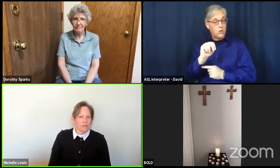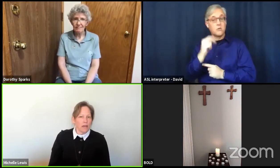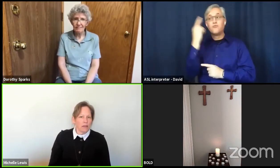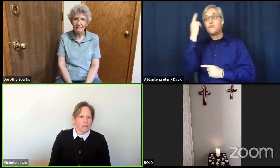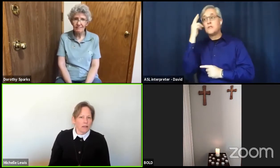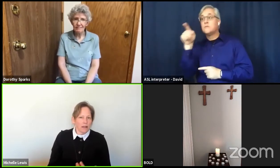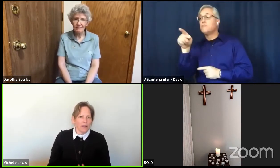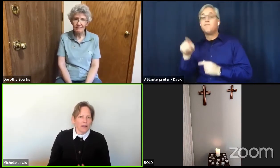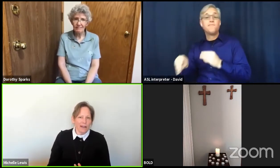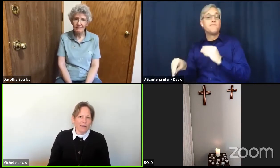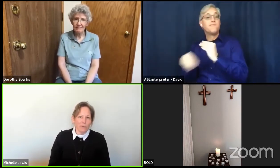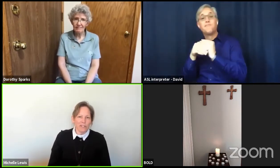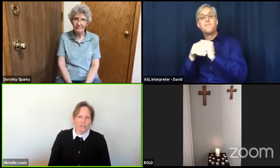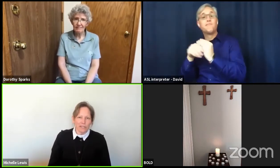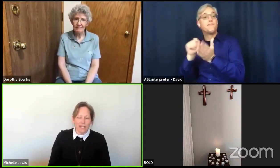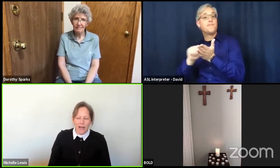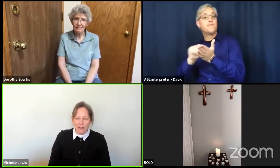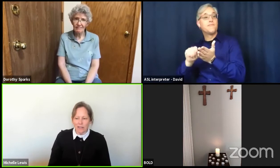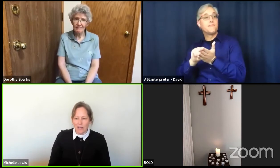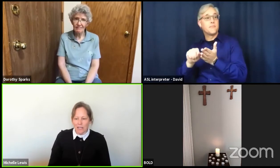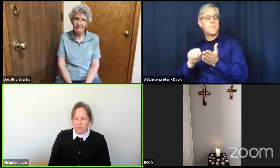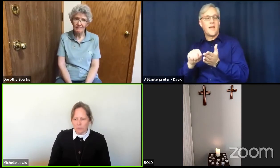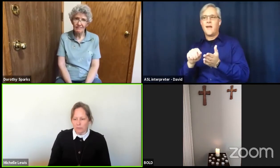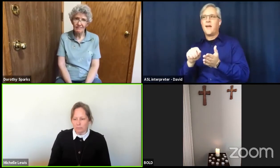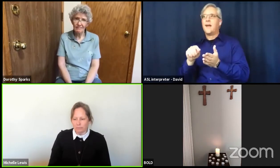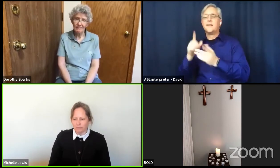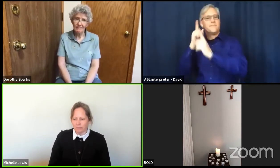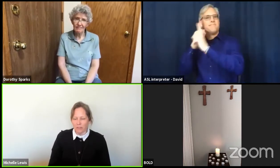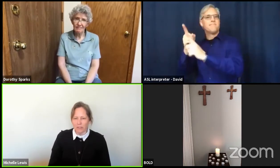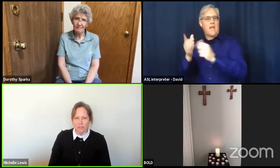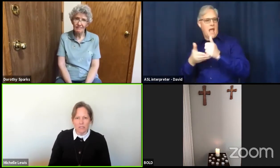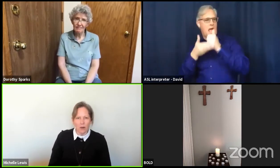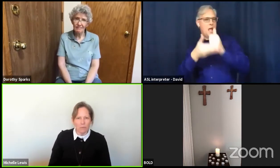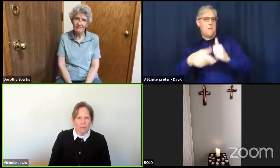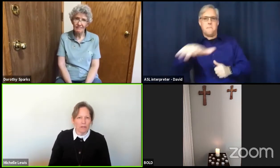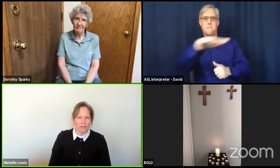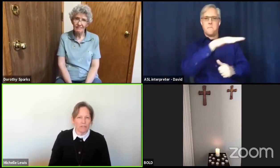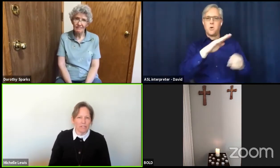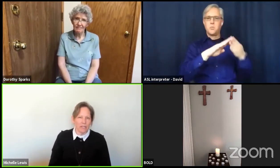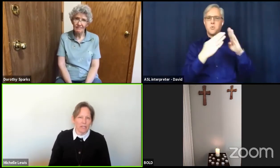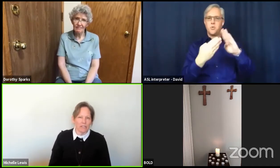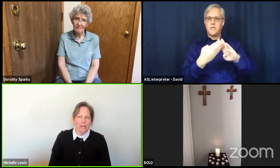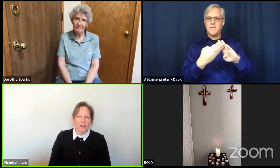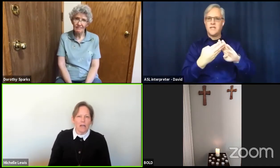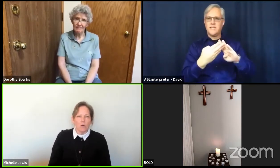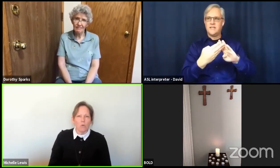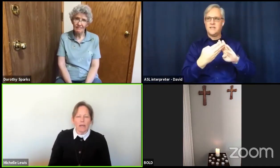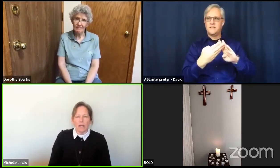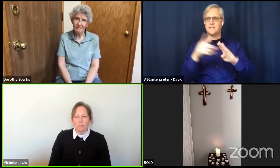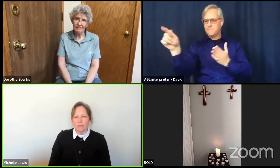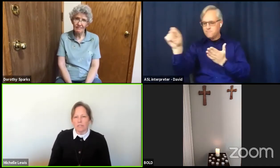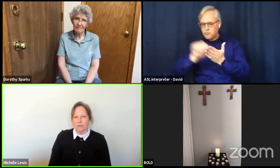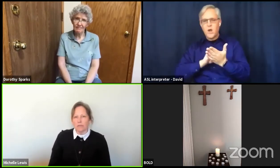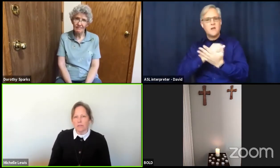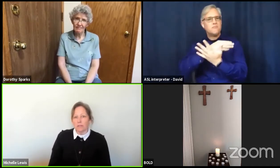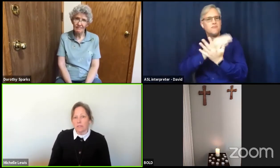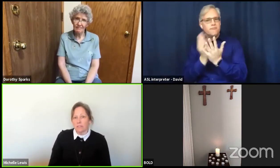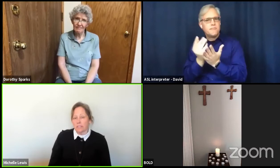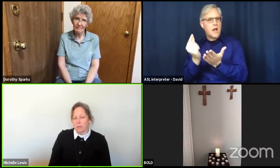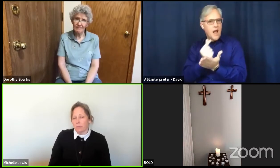originally got the Gospel. To help them understand what happened to the disciple who